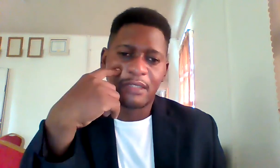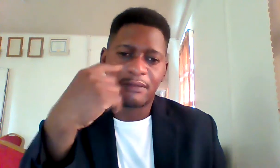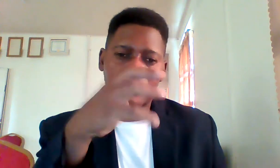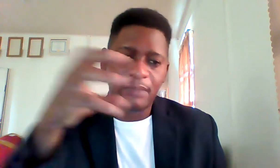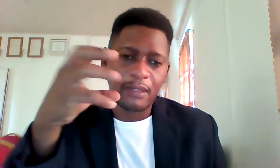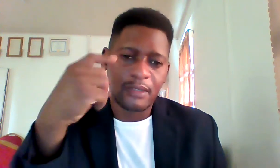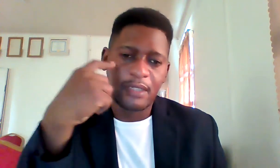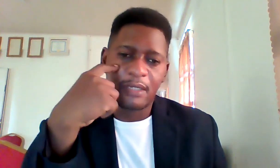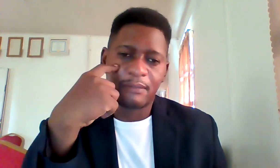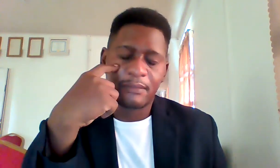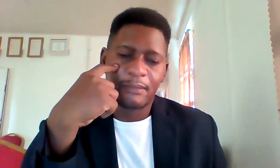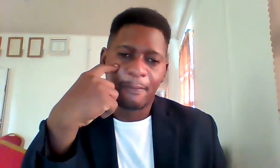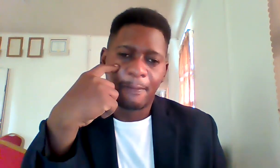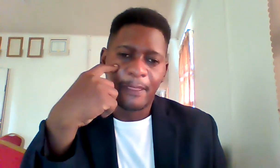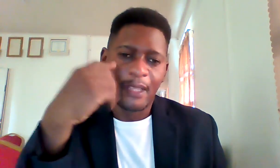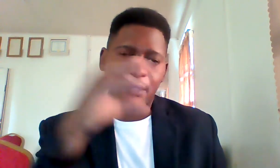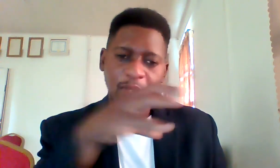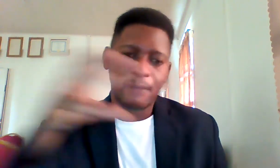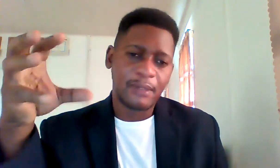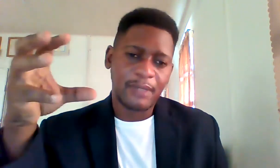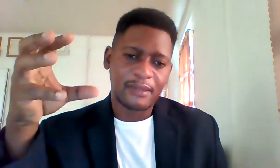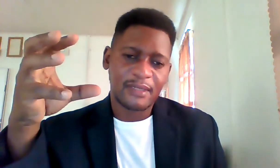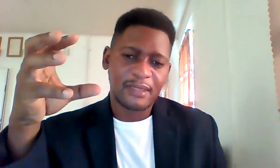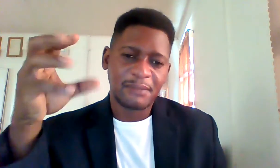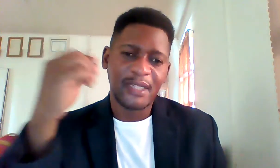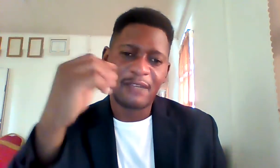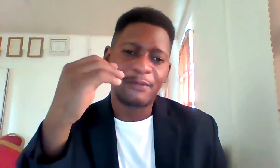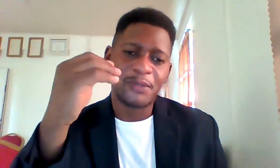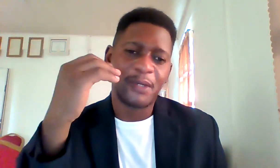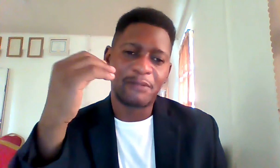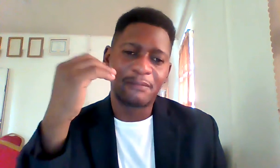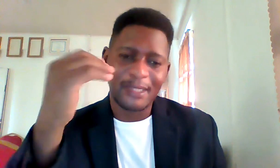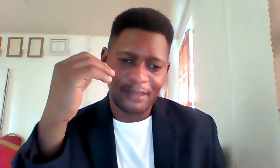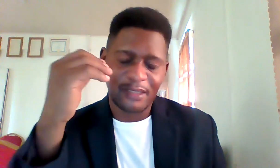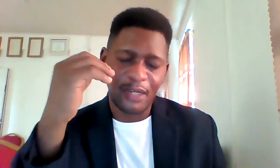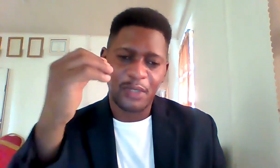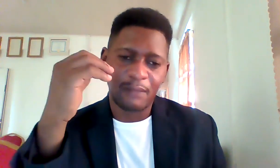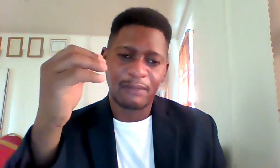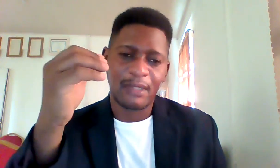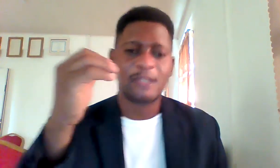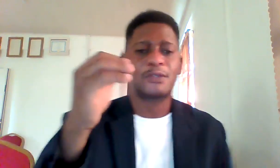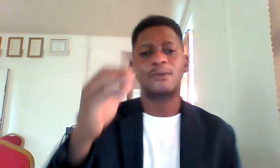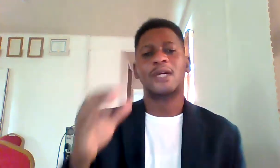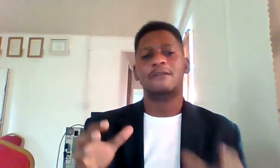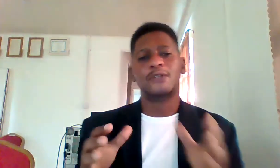activity you build your team and you implement but even when you implement start to implement if you don't have your